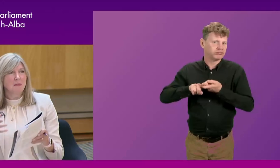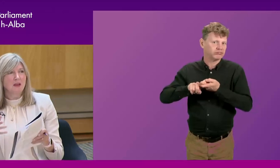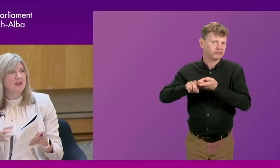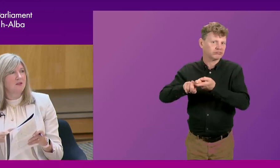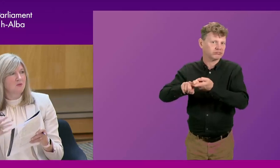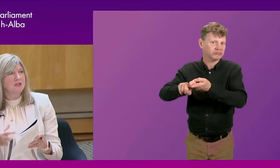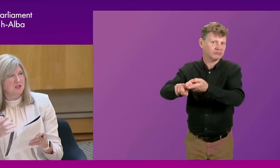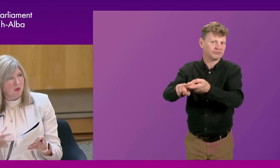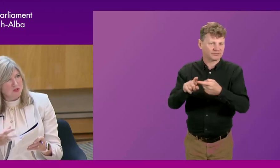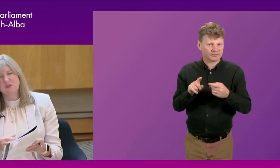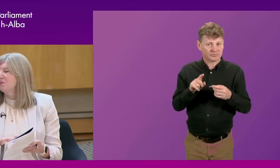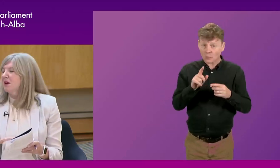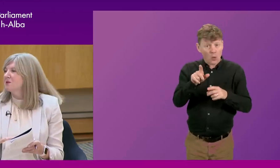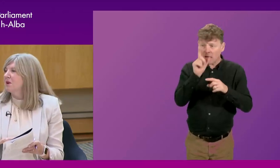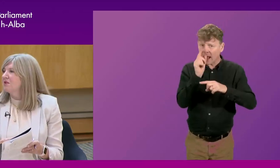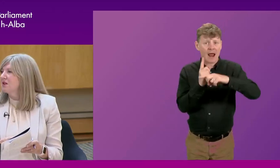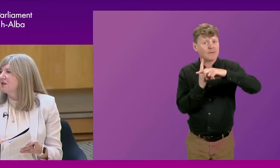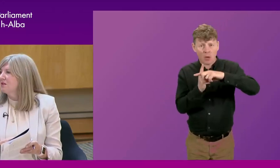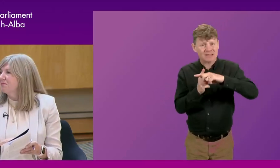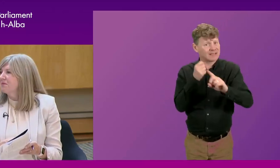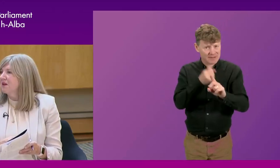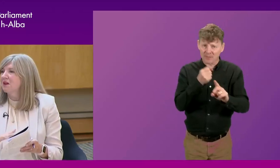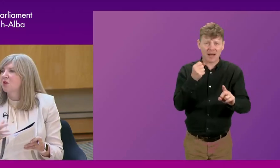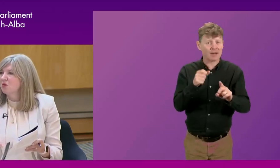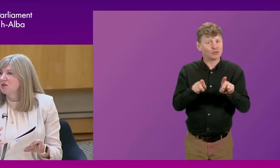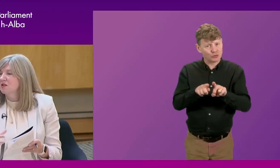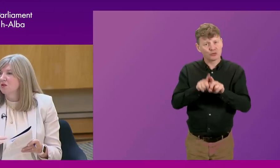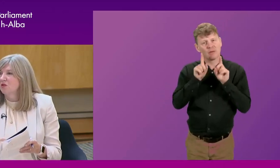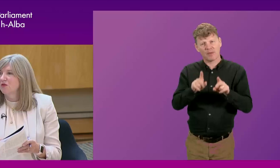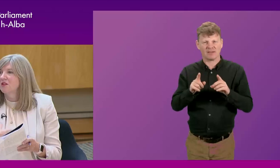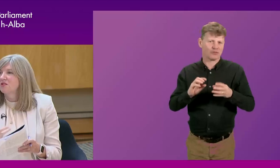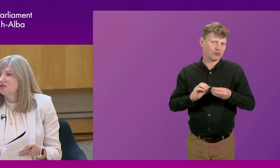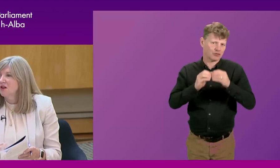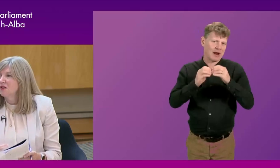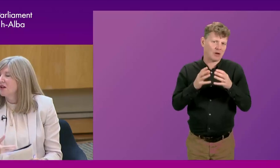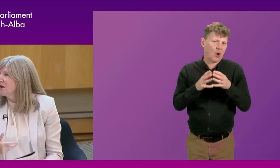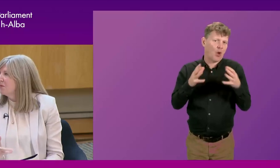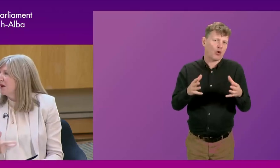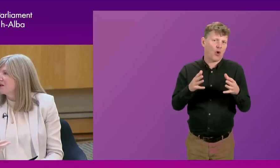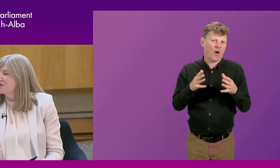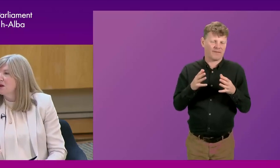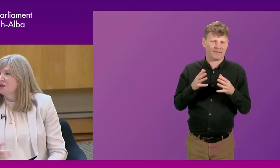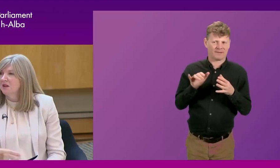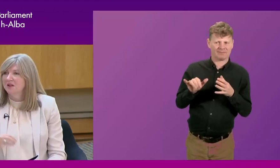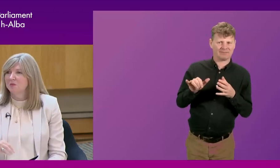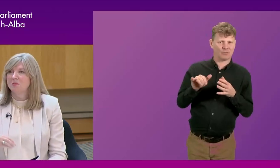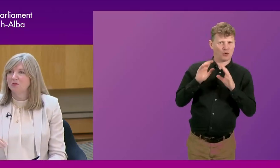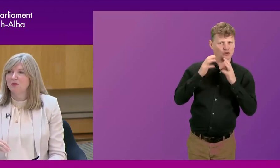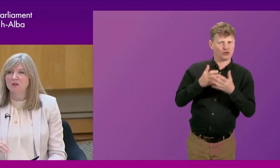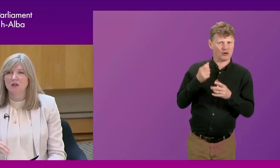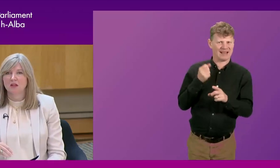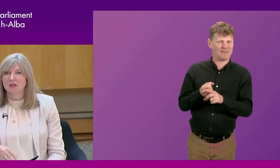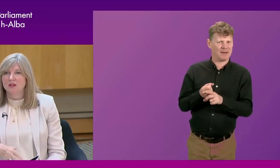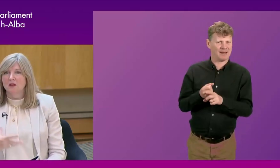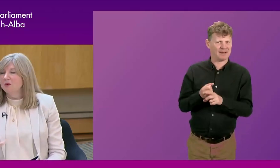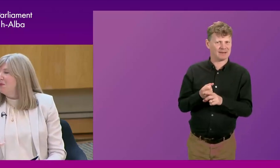it can have tremendously positive impact, but I think it causes a lot of concerning impact as well, that people